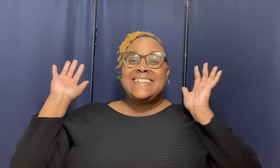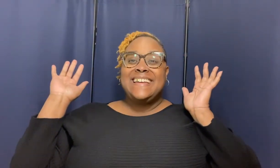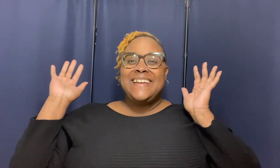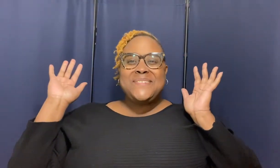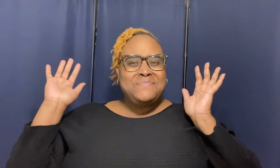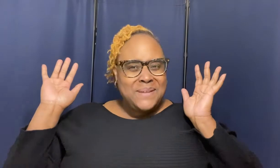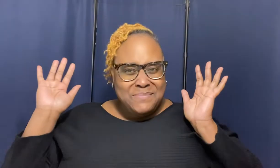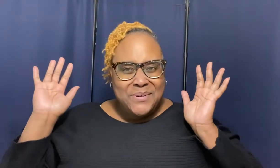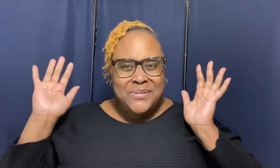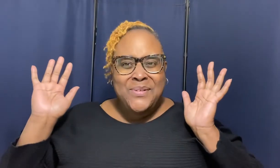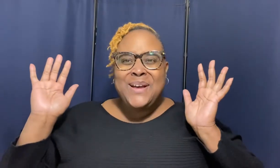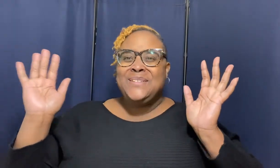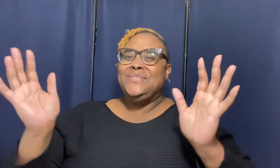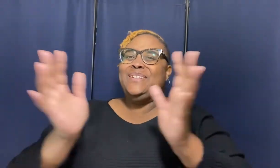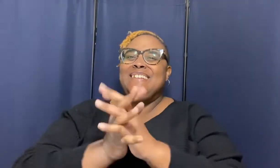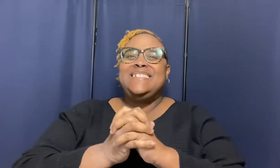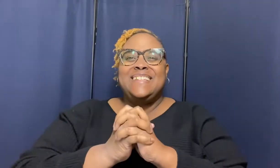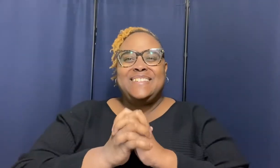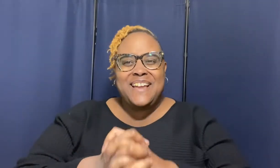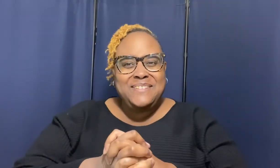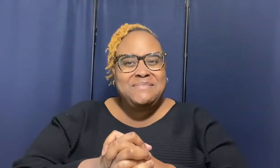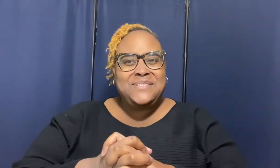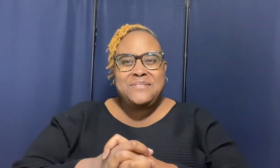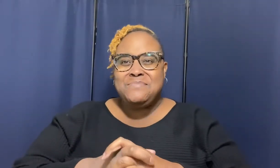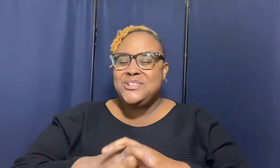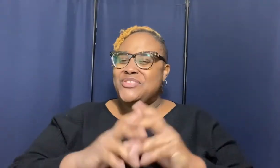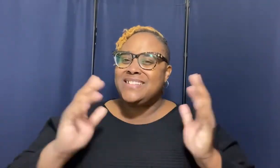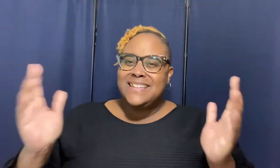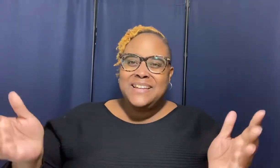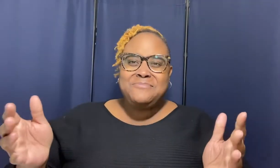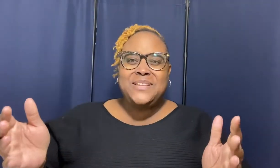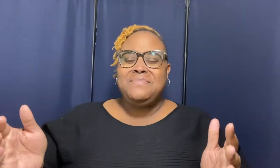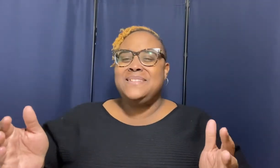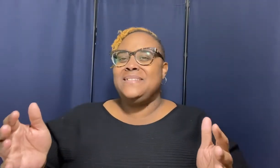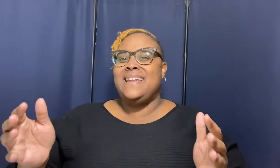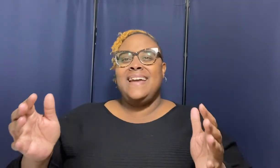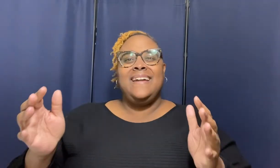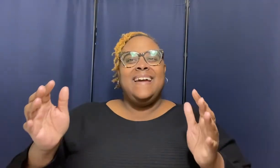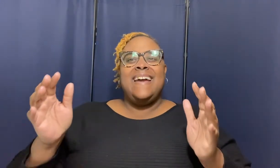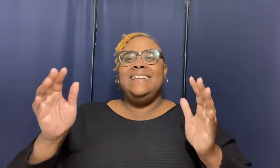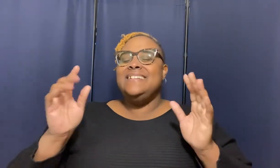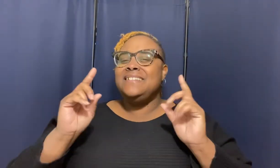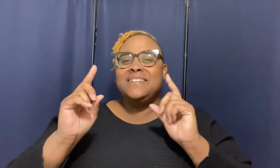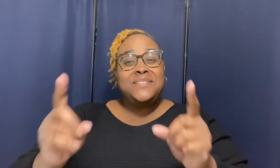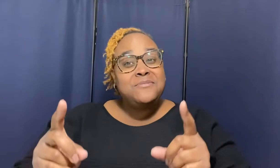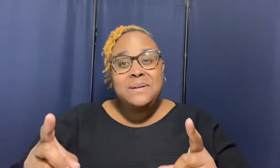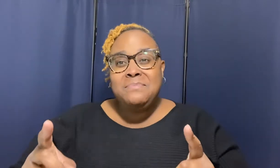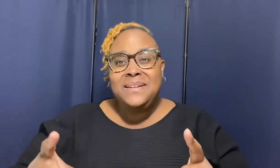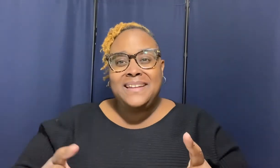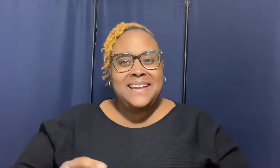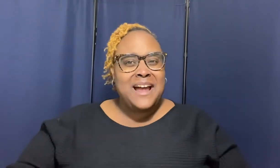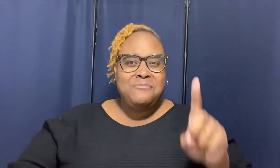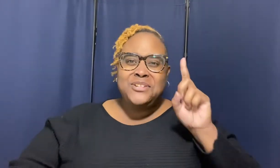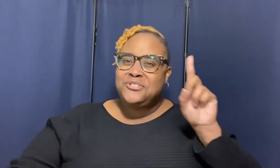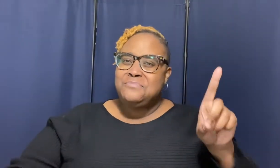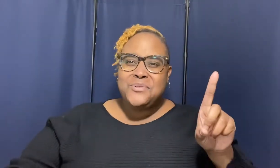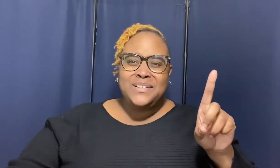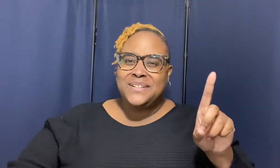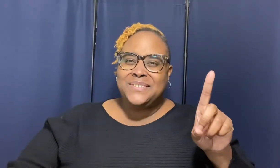be moved so listen thank you so much for sitting with me today and listen until we meet again i wish you more love